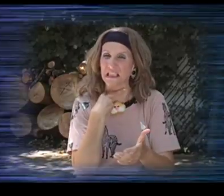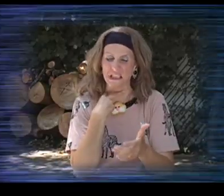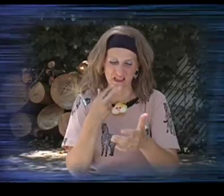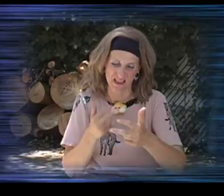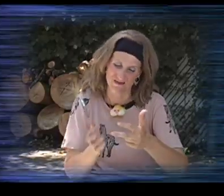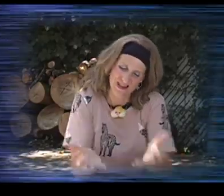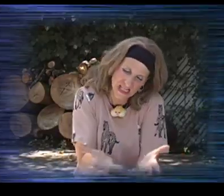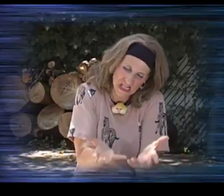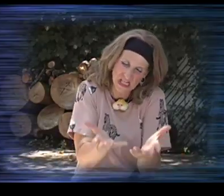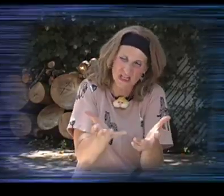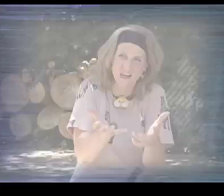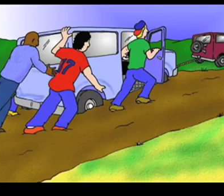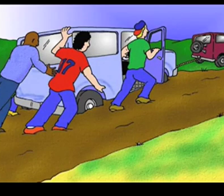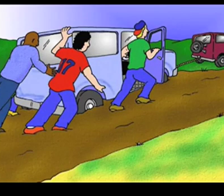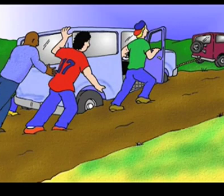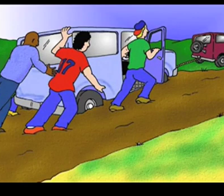van which was stuck in the mud, they lifted it out.